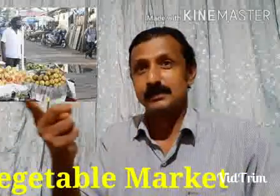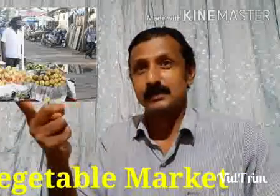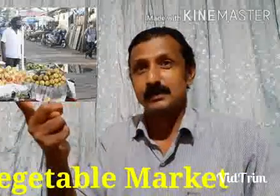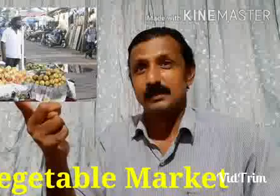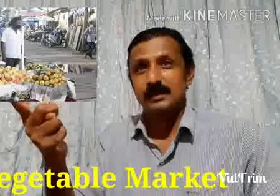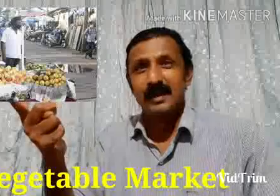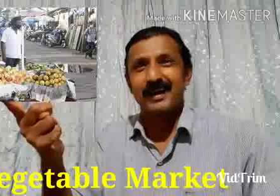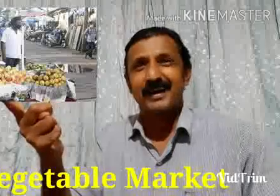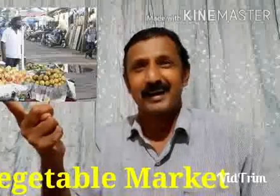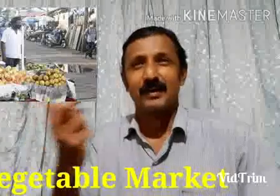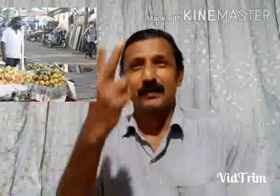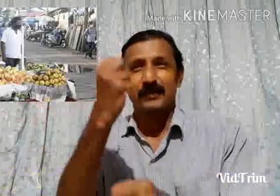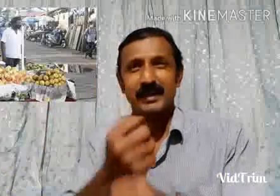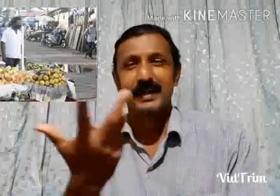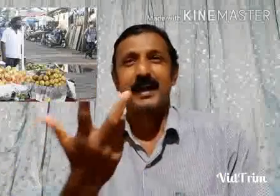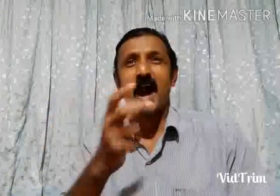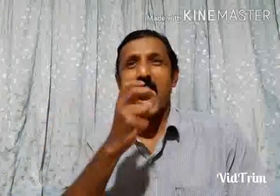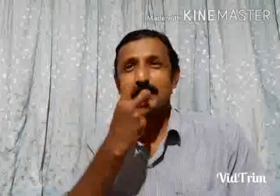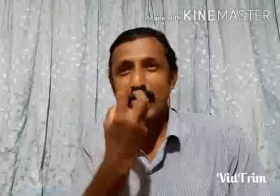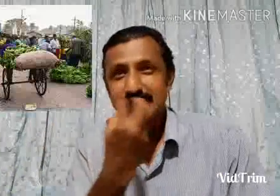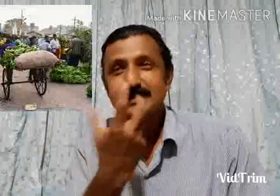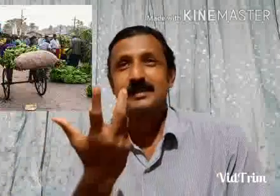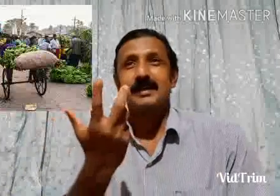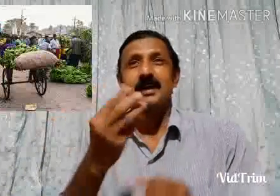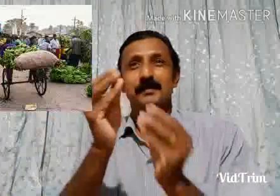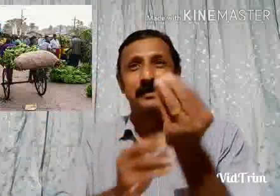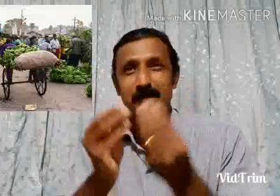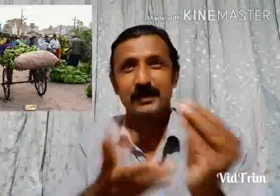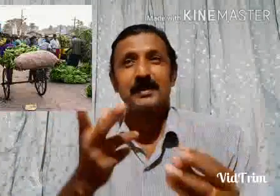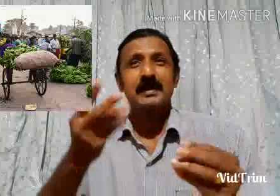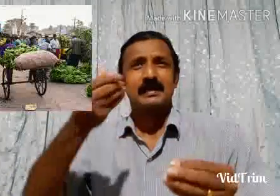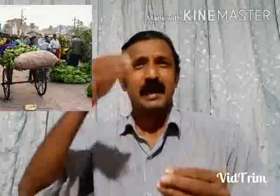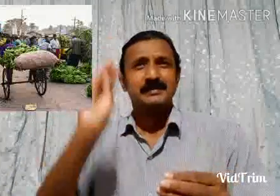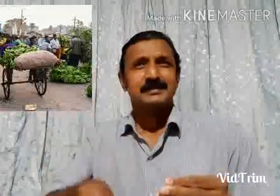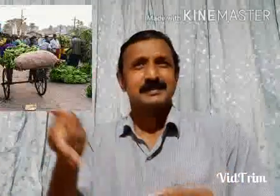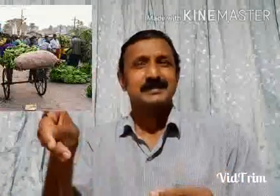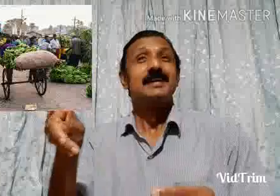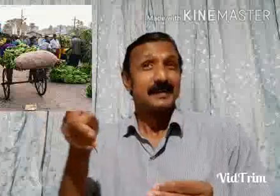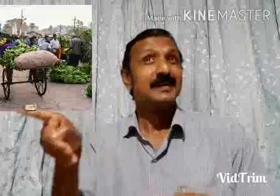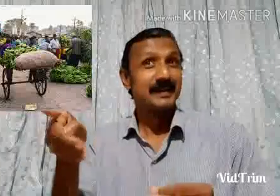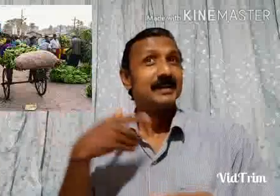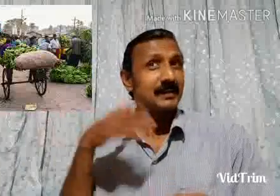I had to a after my You've made it No, no, You're already here.